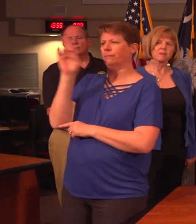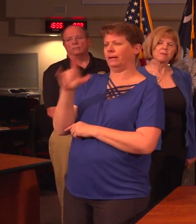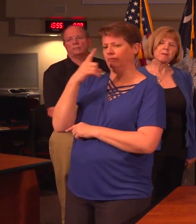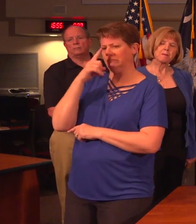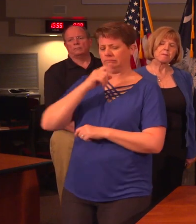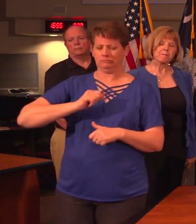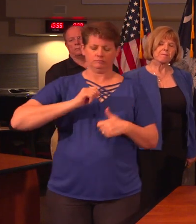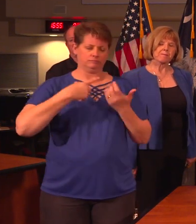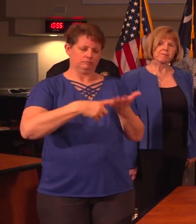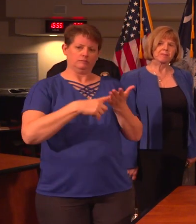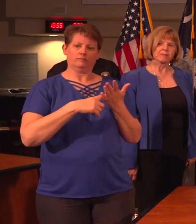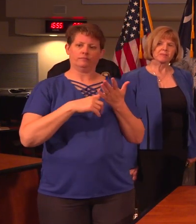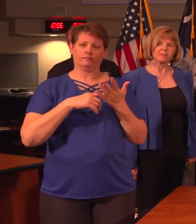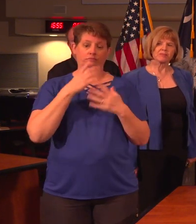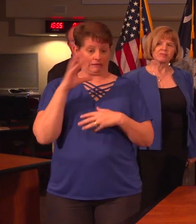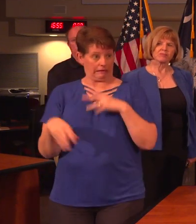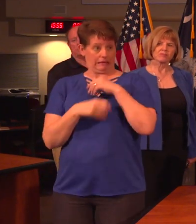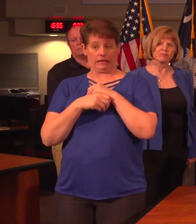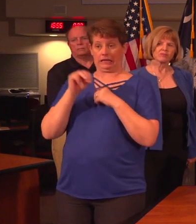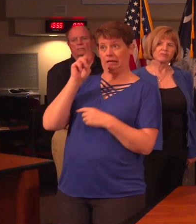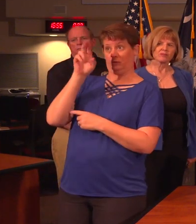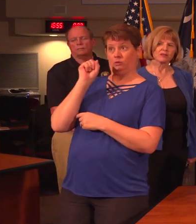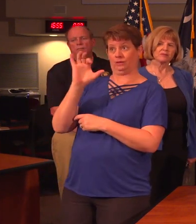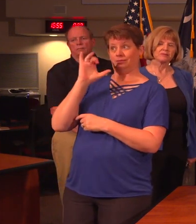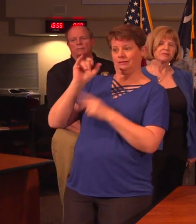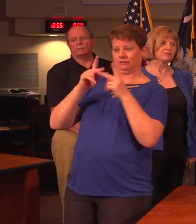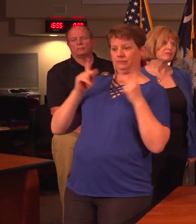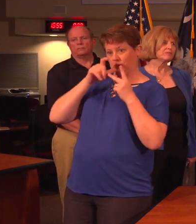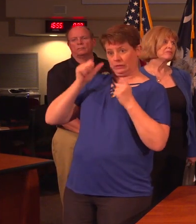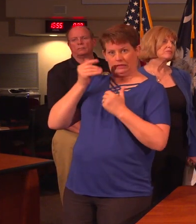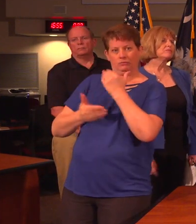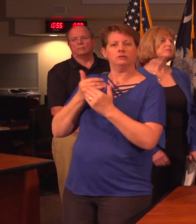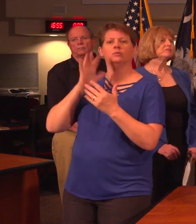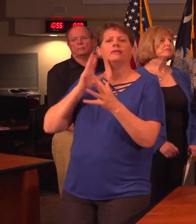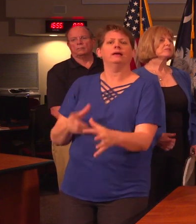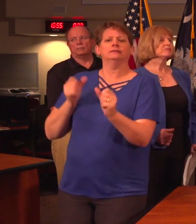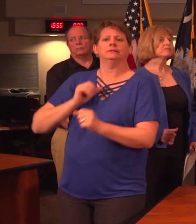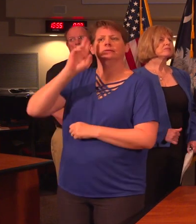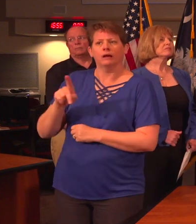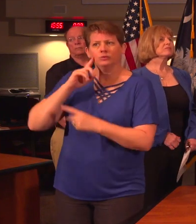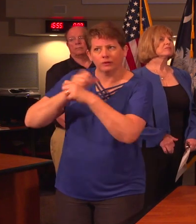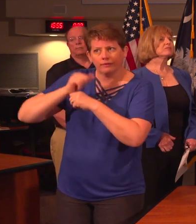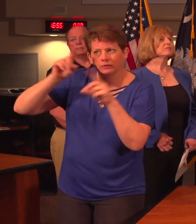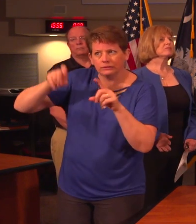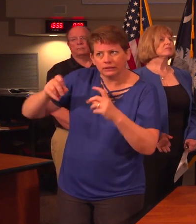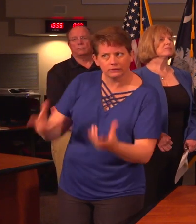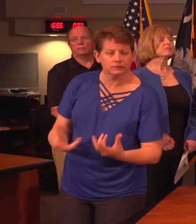how the adding MUSC to the folks who can process these tests, how will that speed up our ability to get those tests?